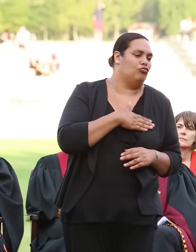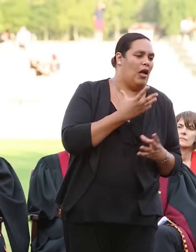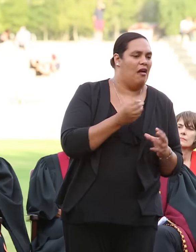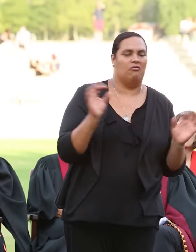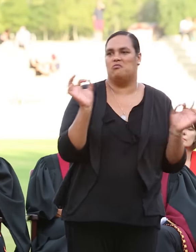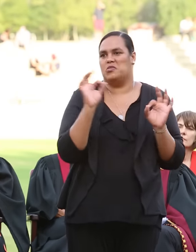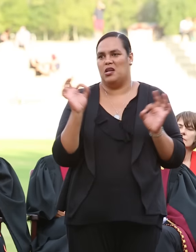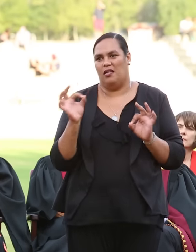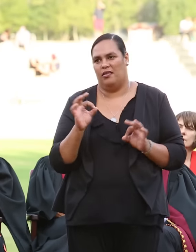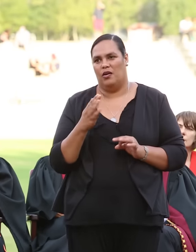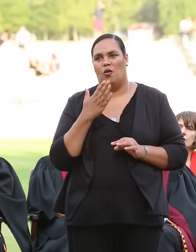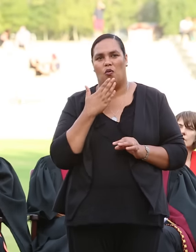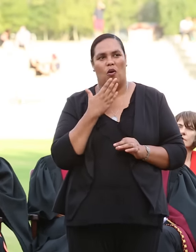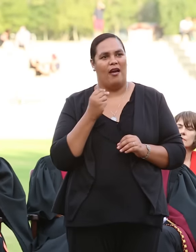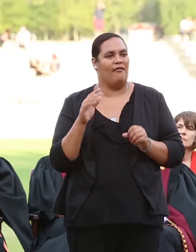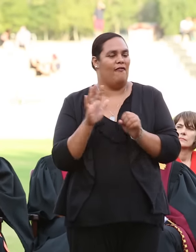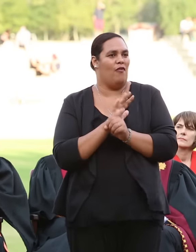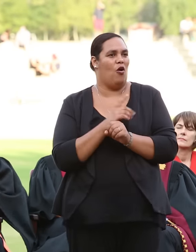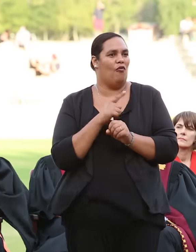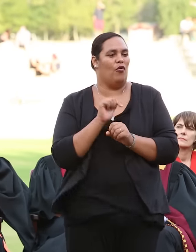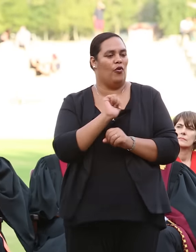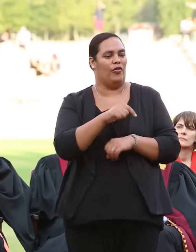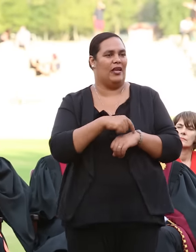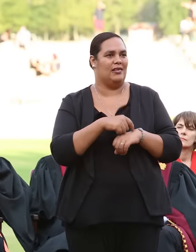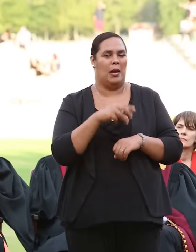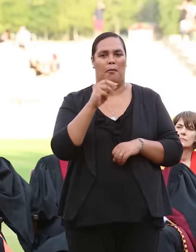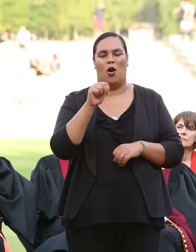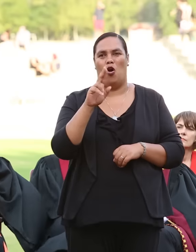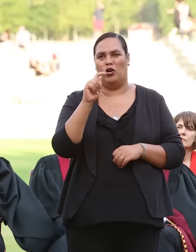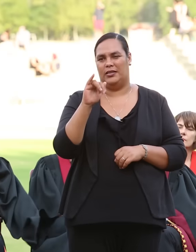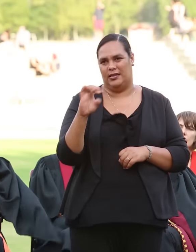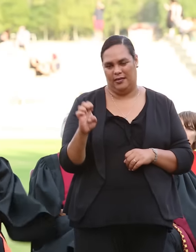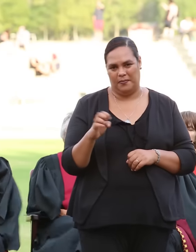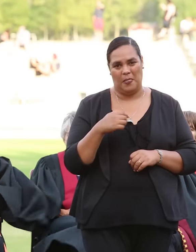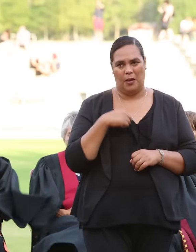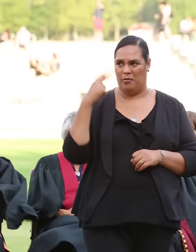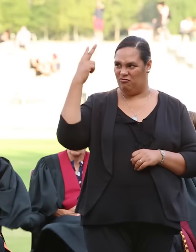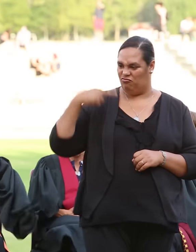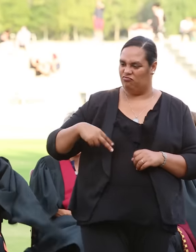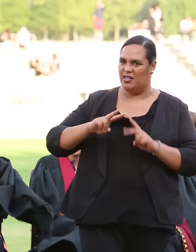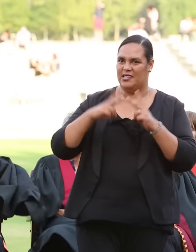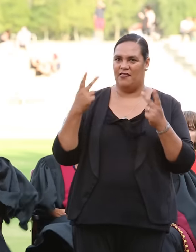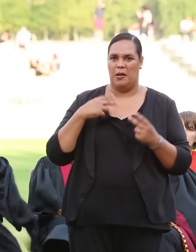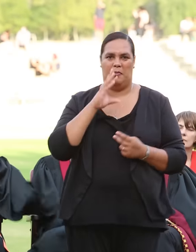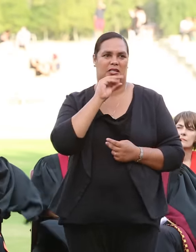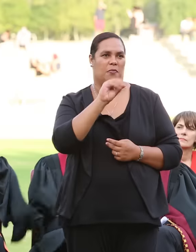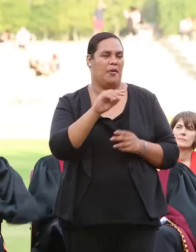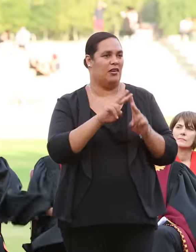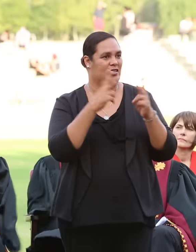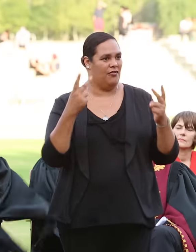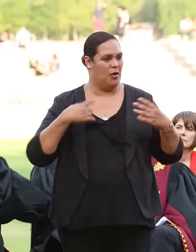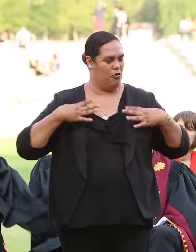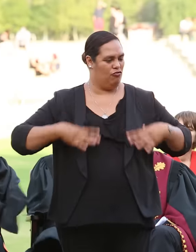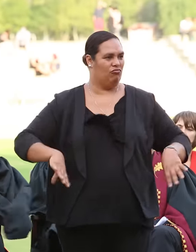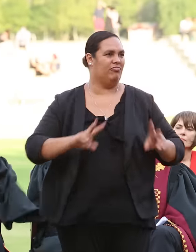those who perhaps did not fill the mould of a then-martie. I looked different, I spoke different, and I